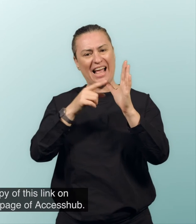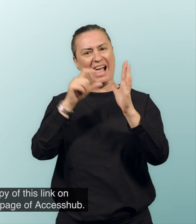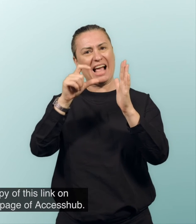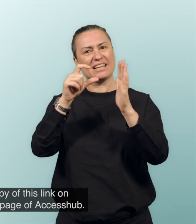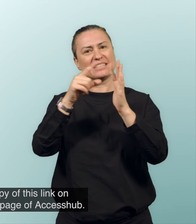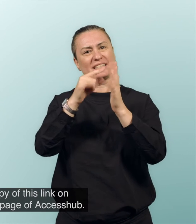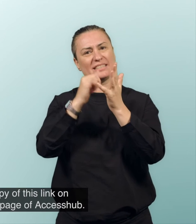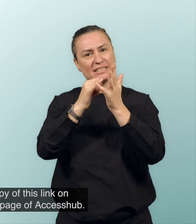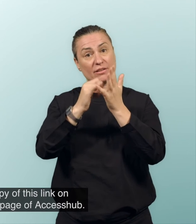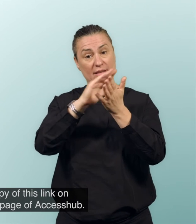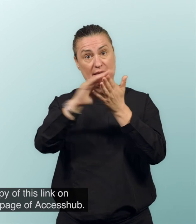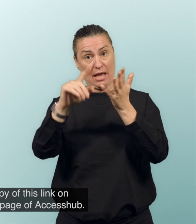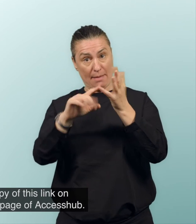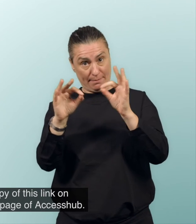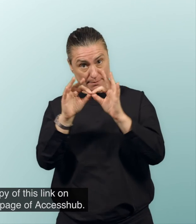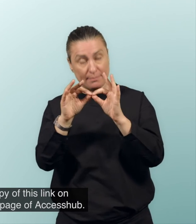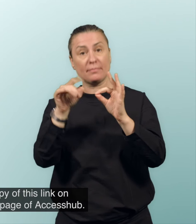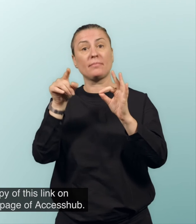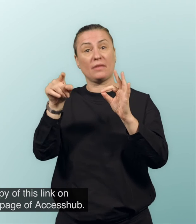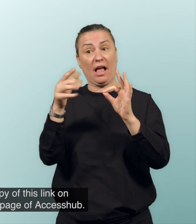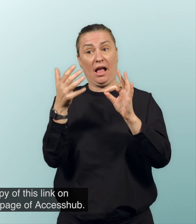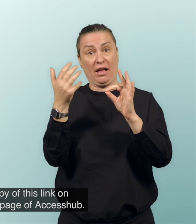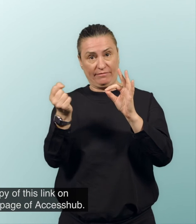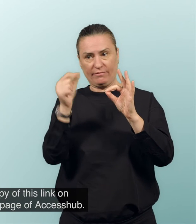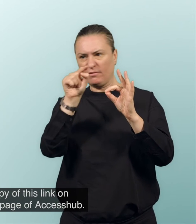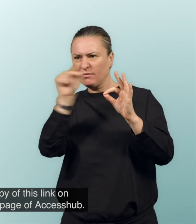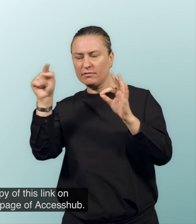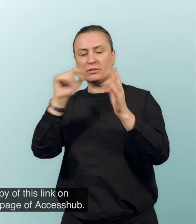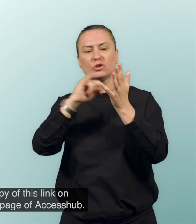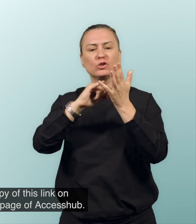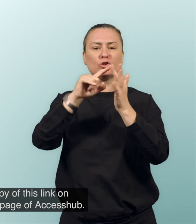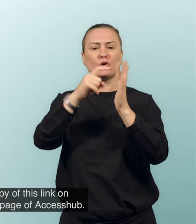You can find a copy of this link on the Service Features page of AccessHub.